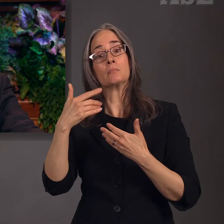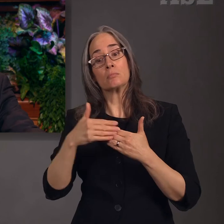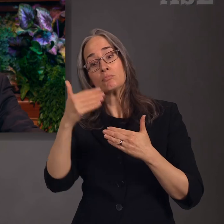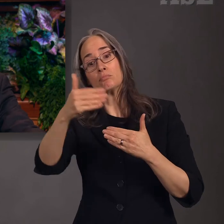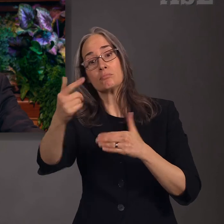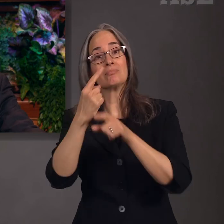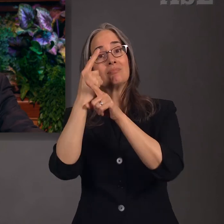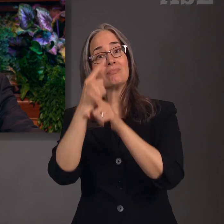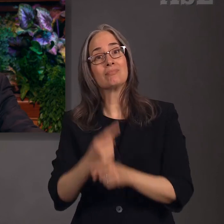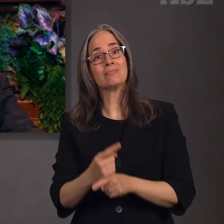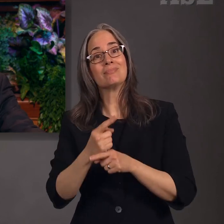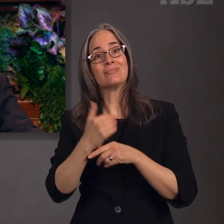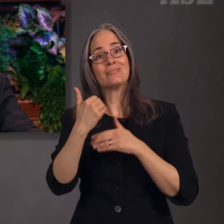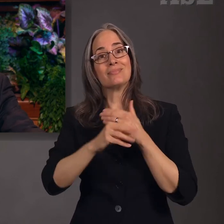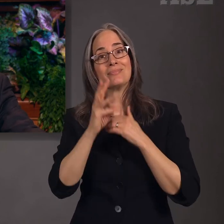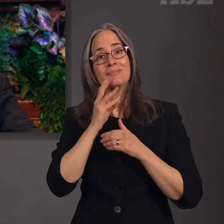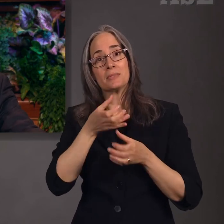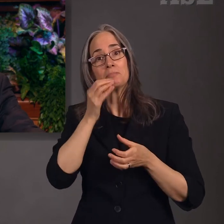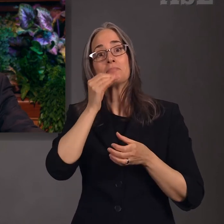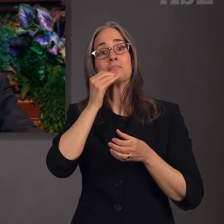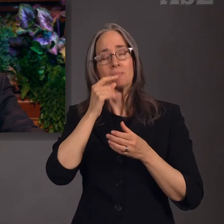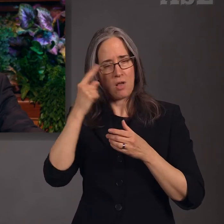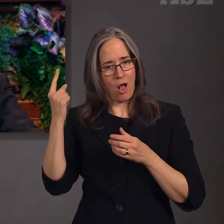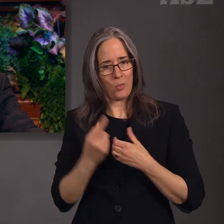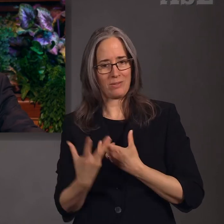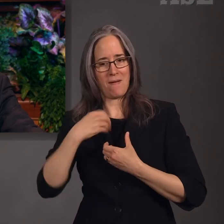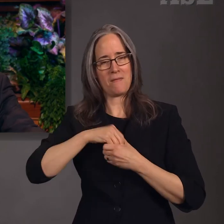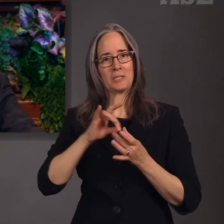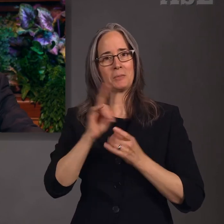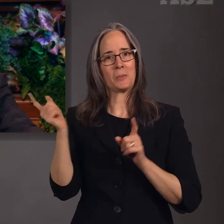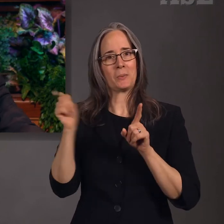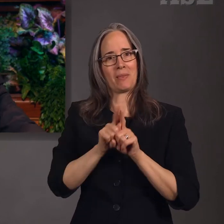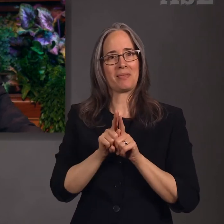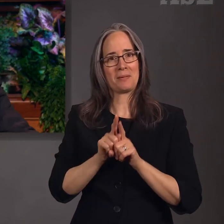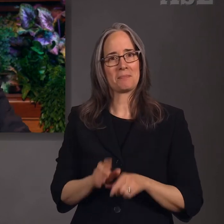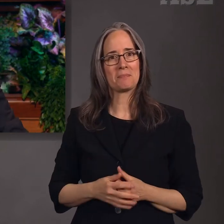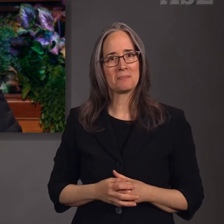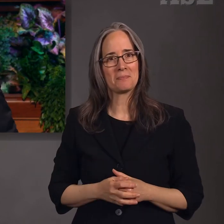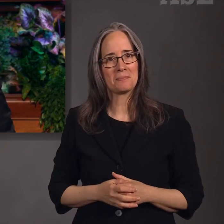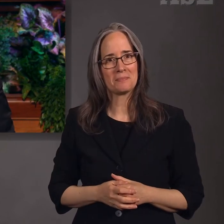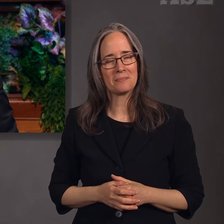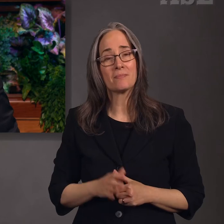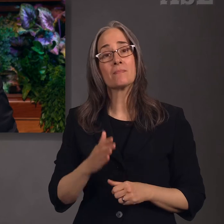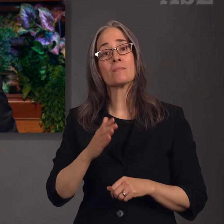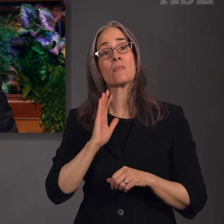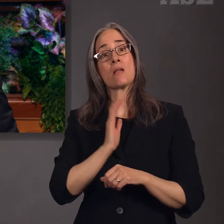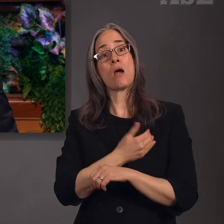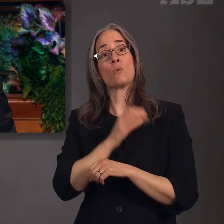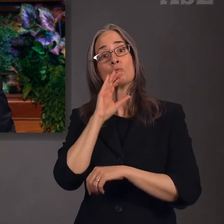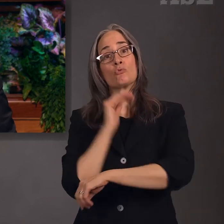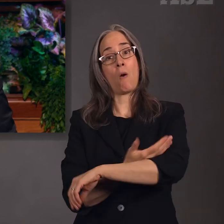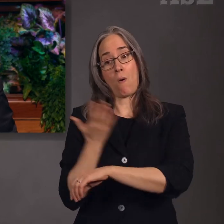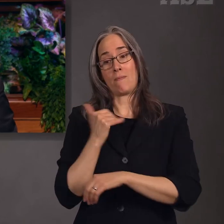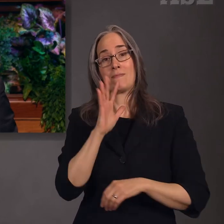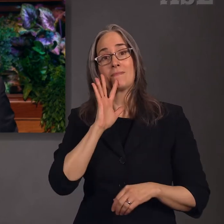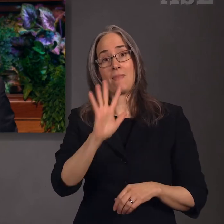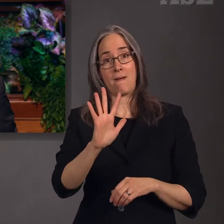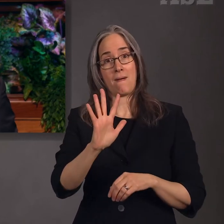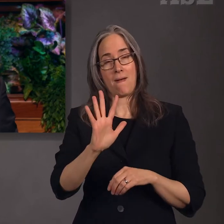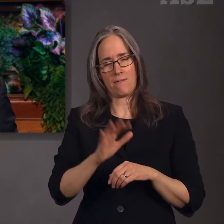always have the Spirit with us. When our daughter was five years old, she had a battery-powered